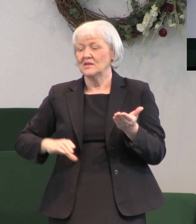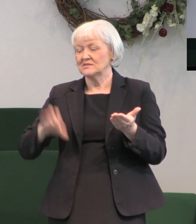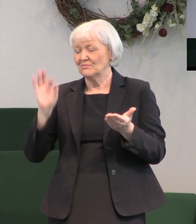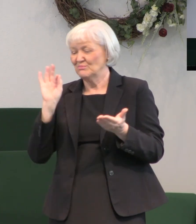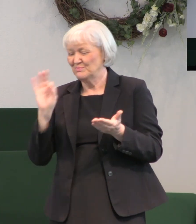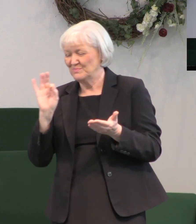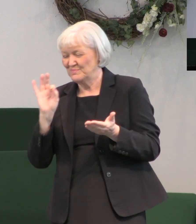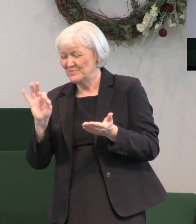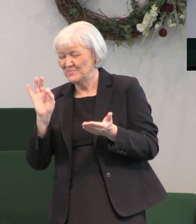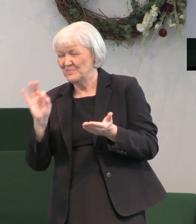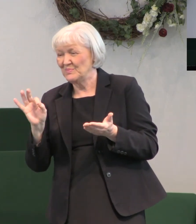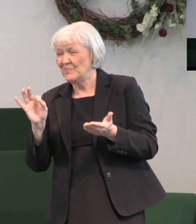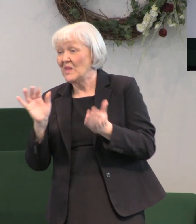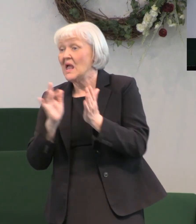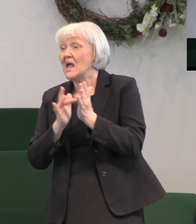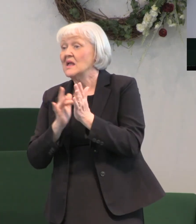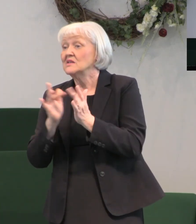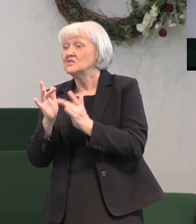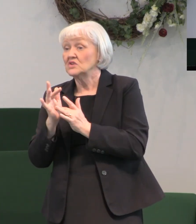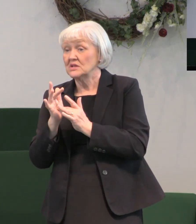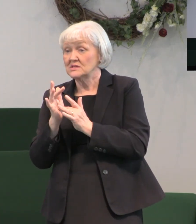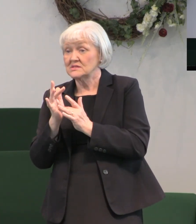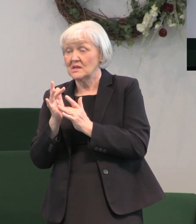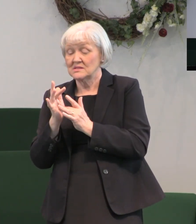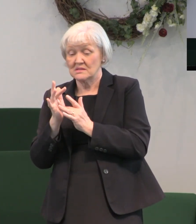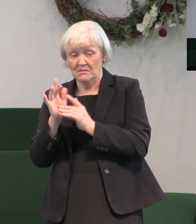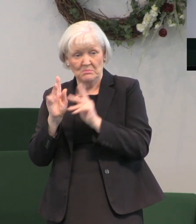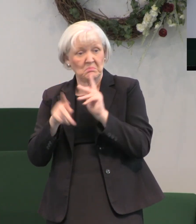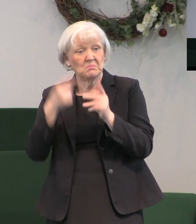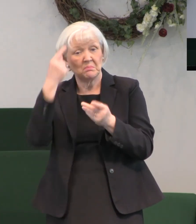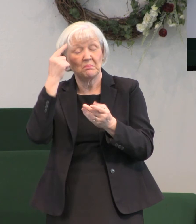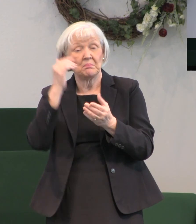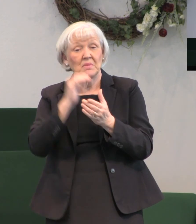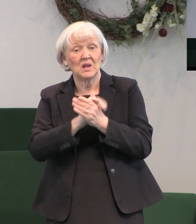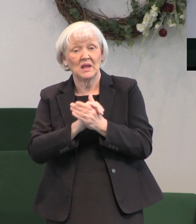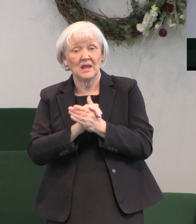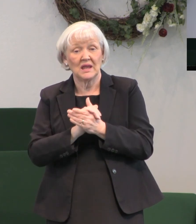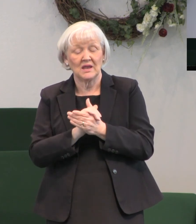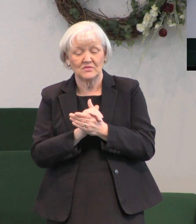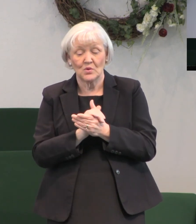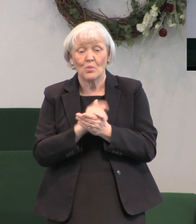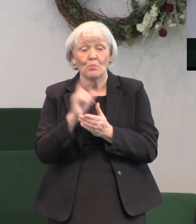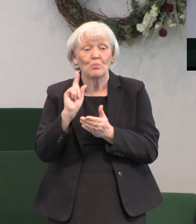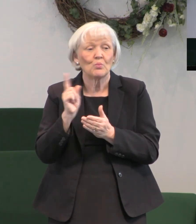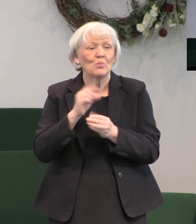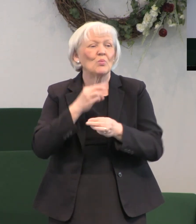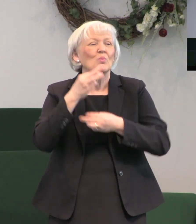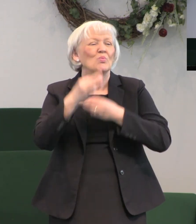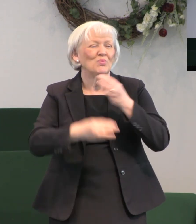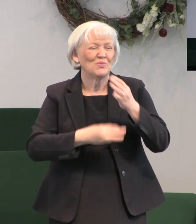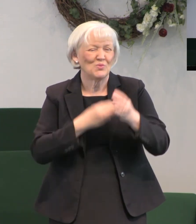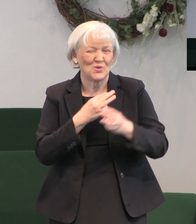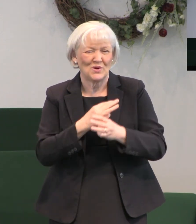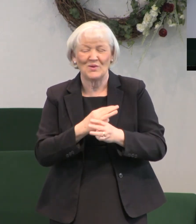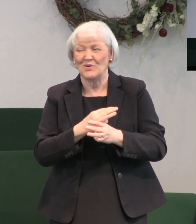Jesus was believed on in the world he says he was believed